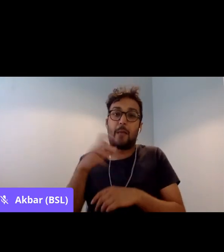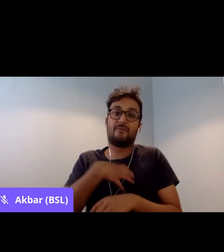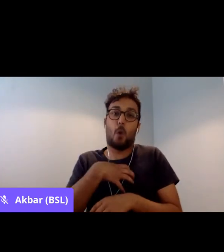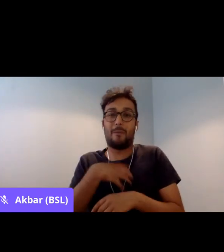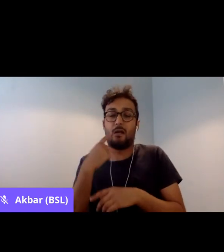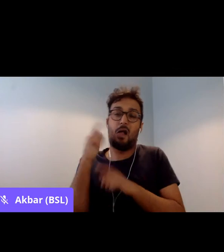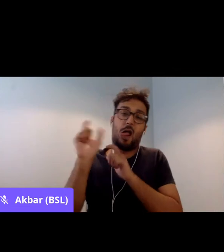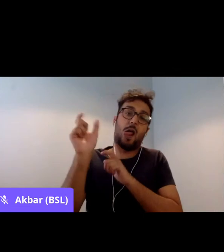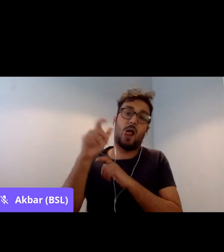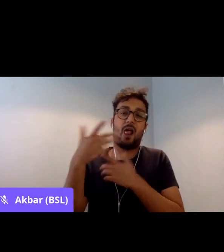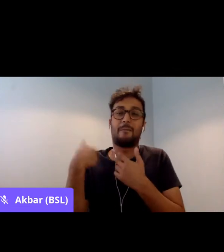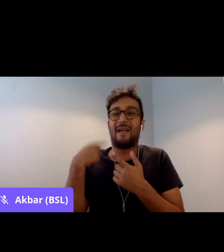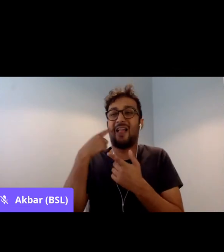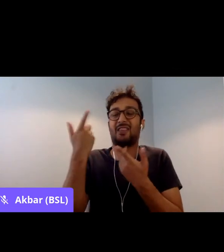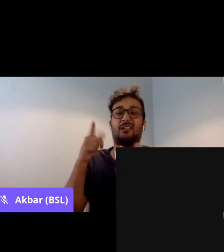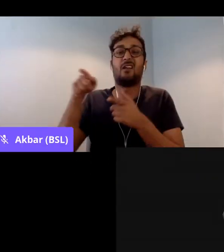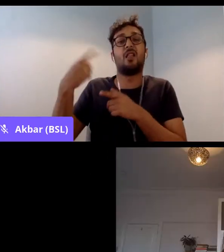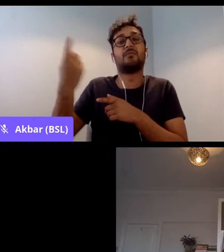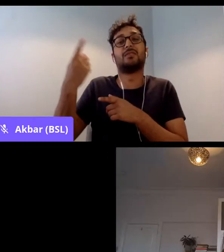it's overinflated, I think, by them.